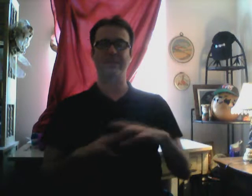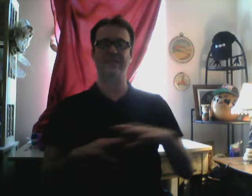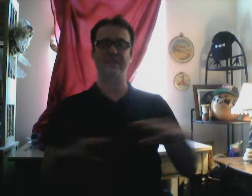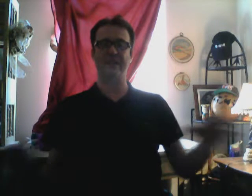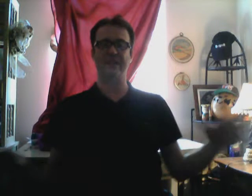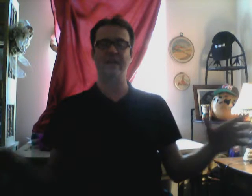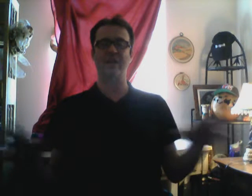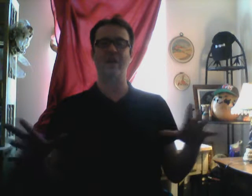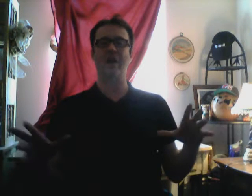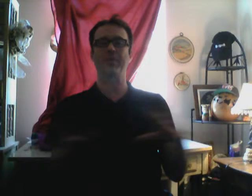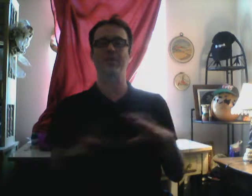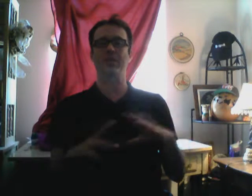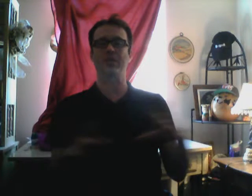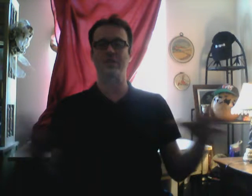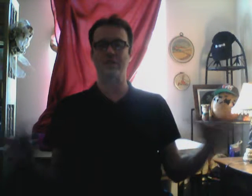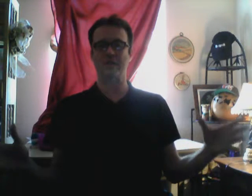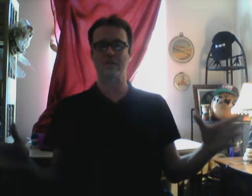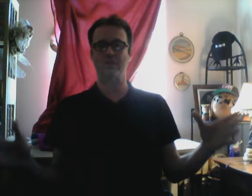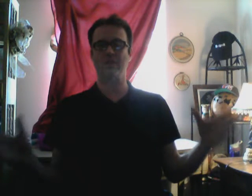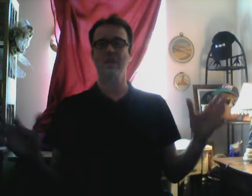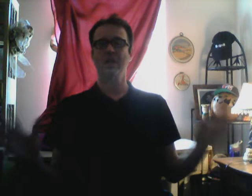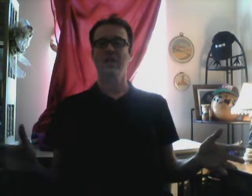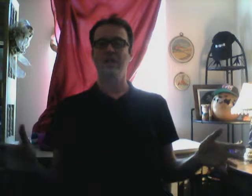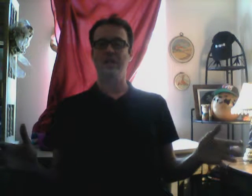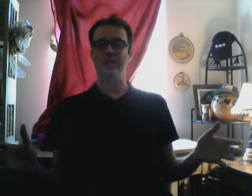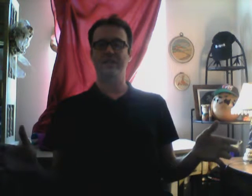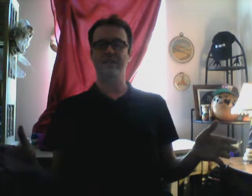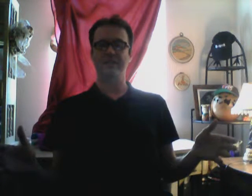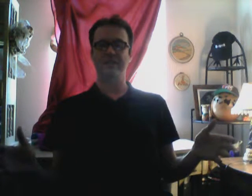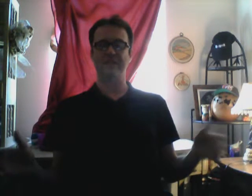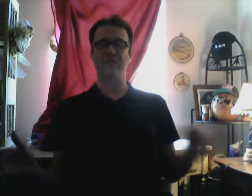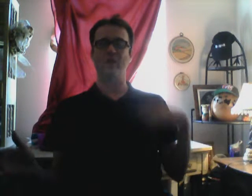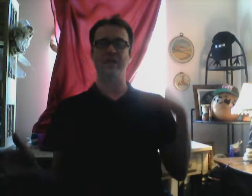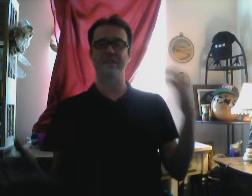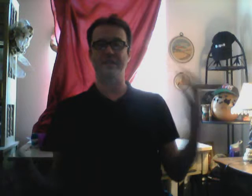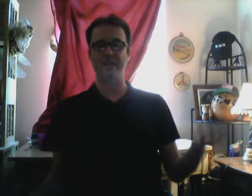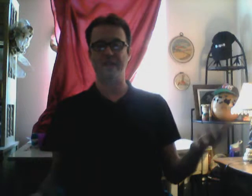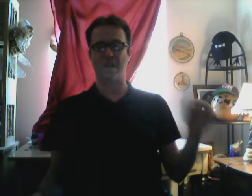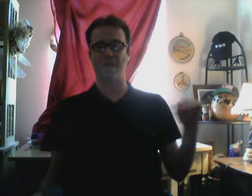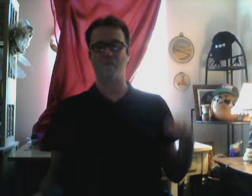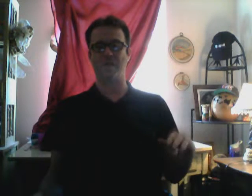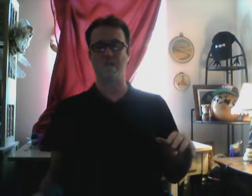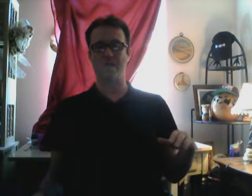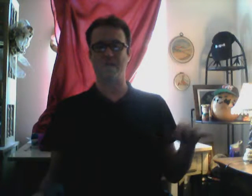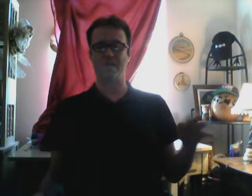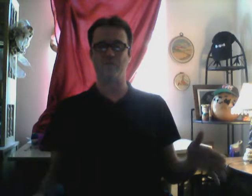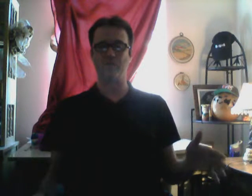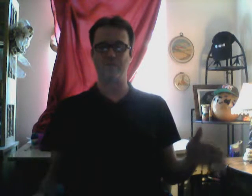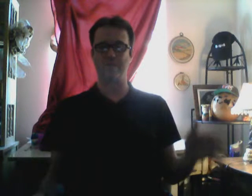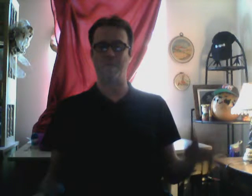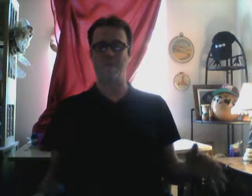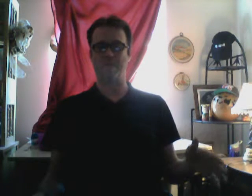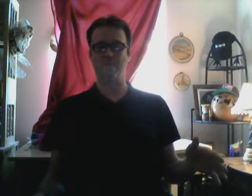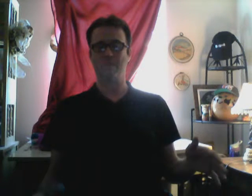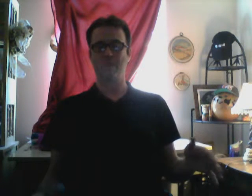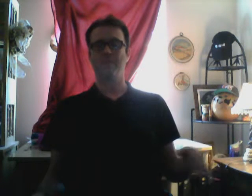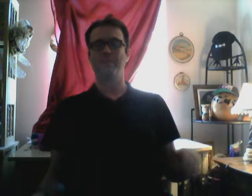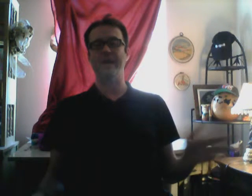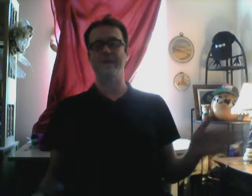that's a common conductor connectivity, whereas then I'm relegated to the bottom, paying